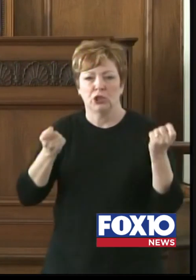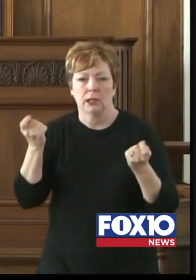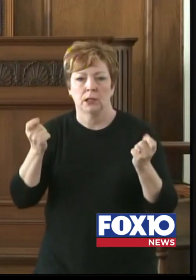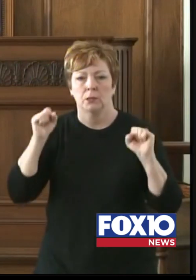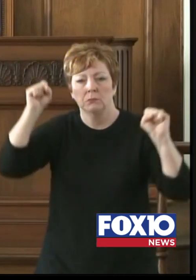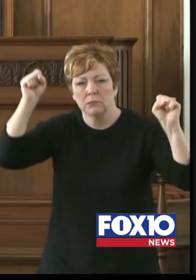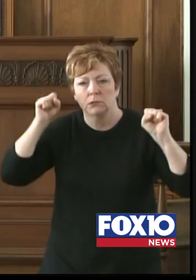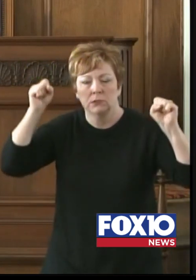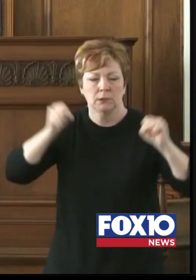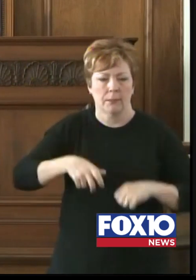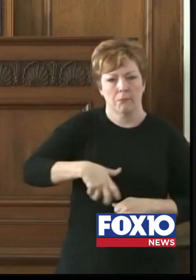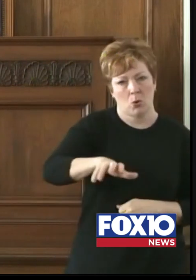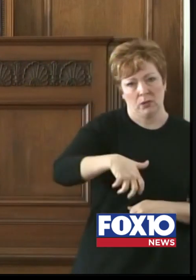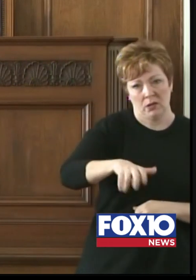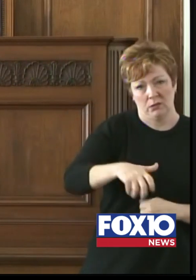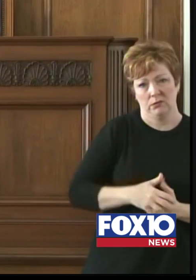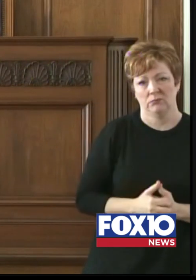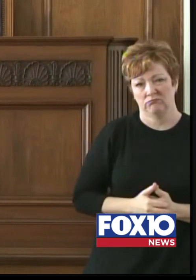alleys.